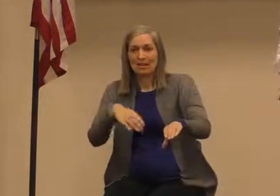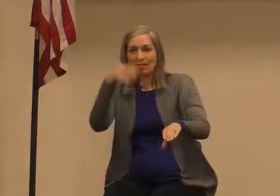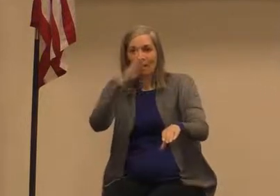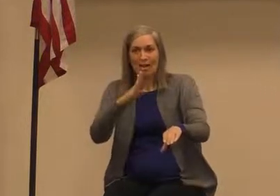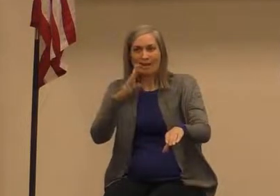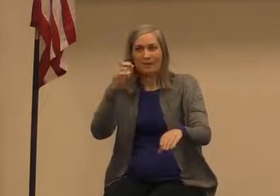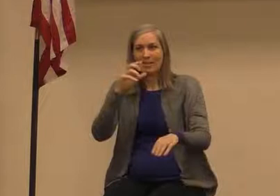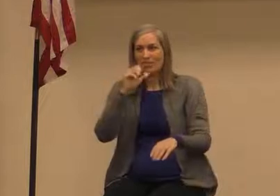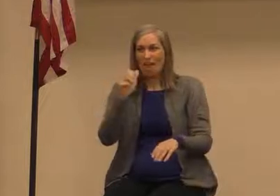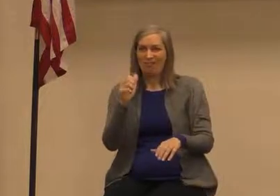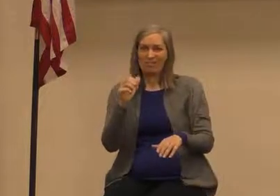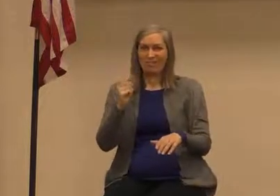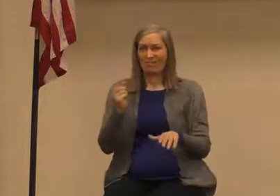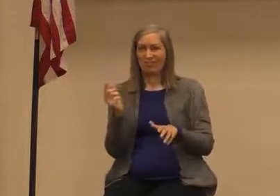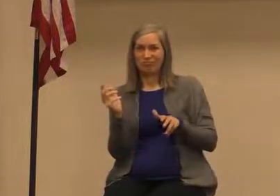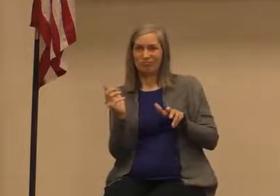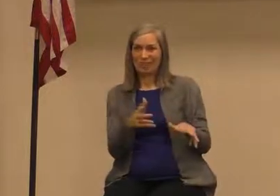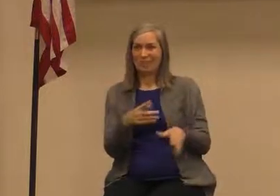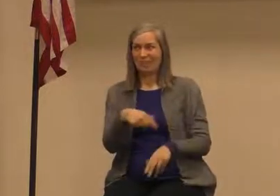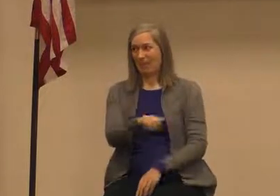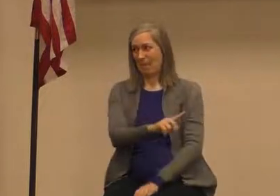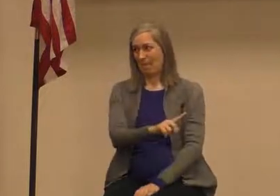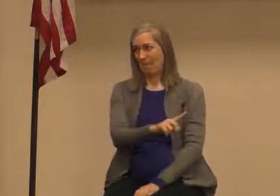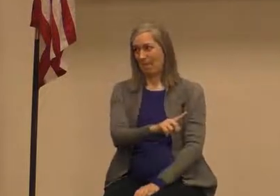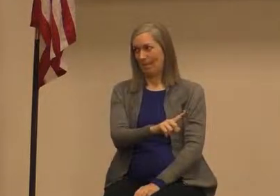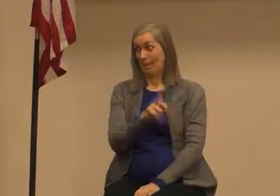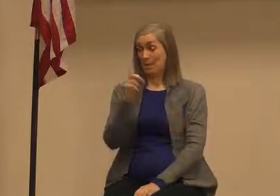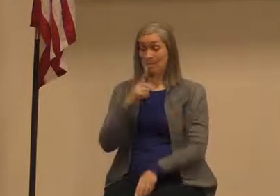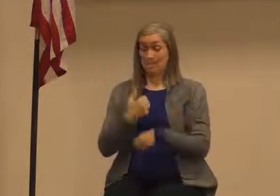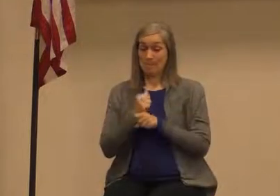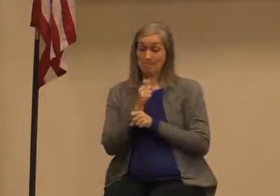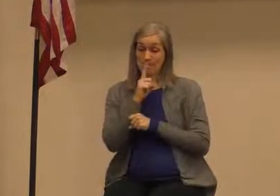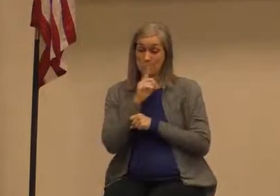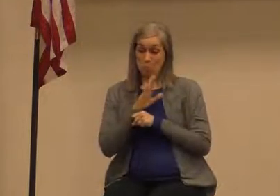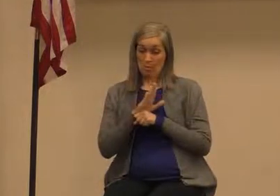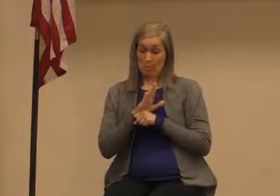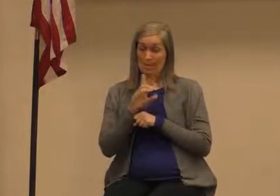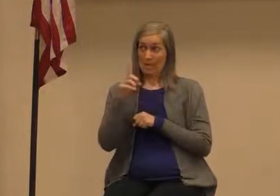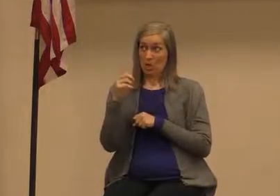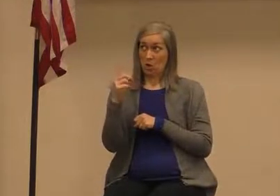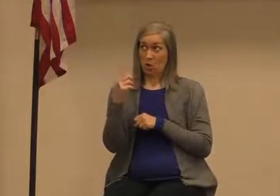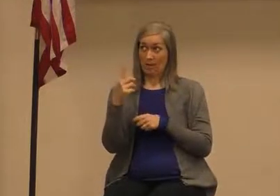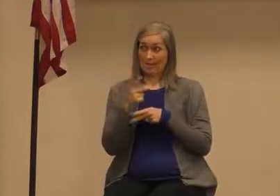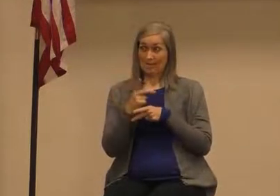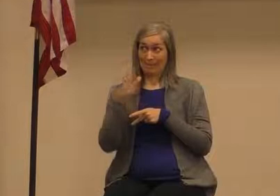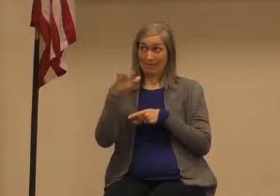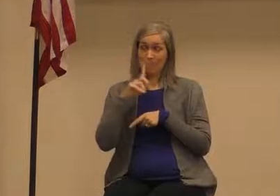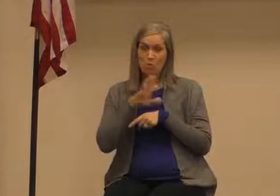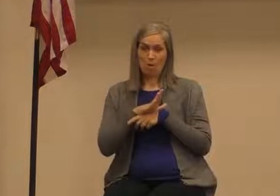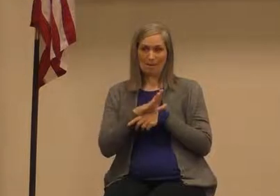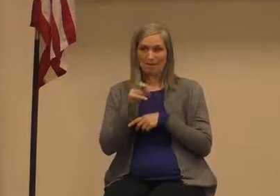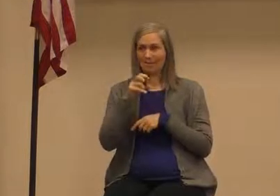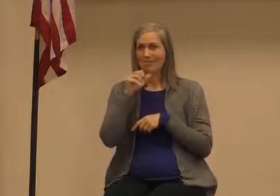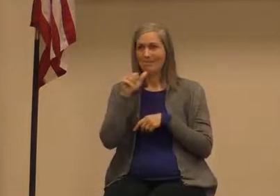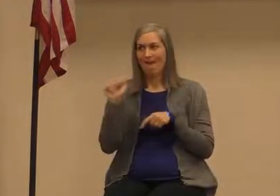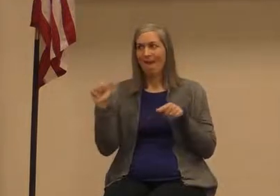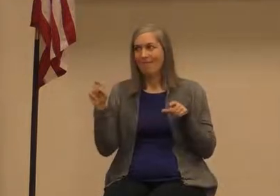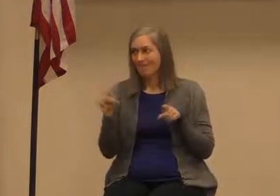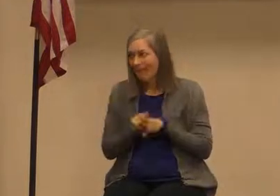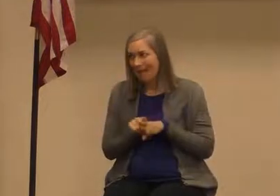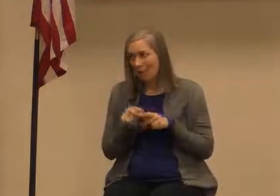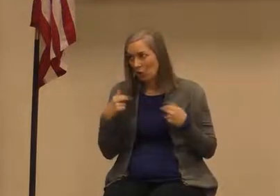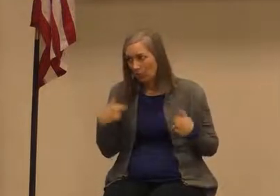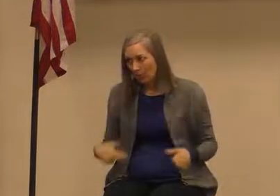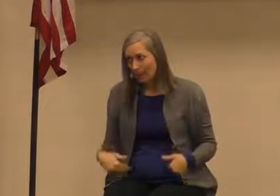he made a promise to them and he always keeps his promises unlike humans and so regardless